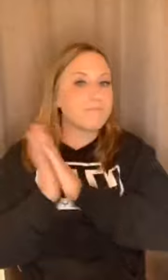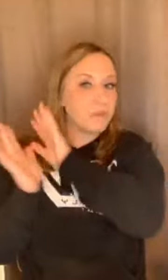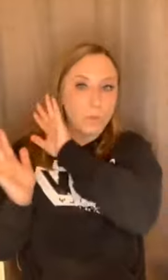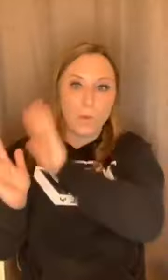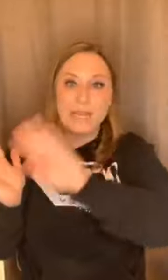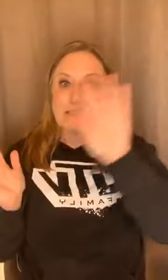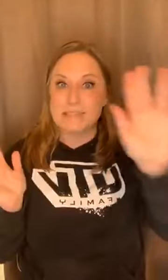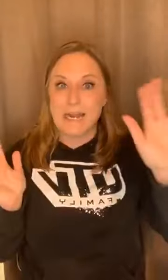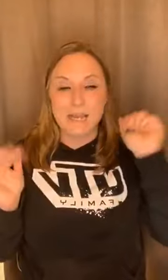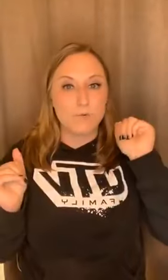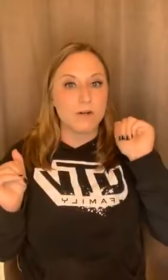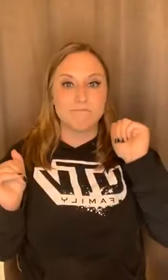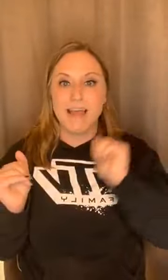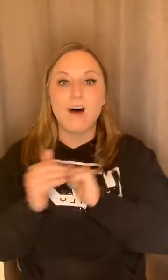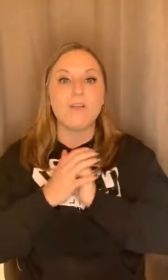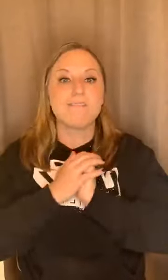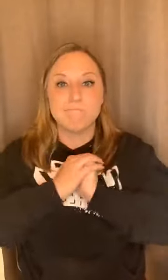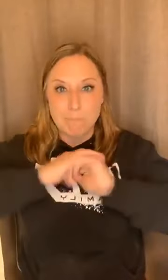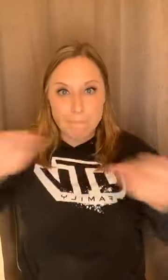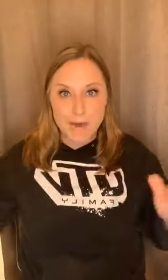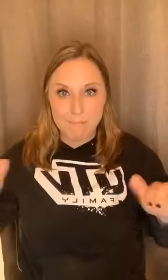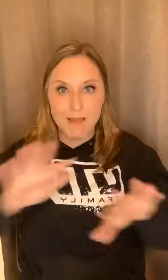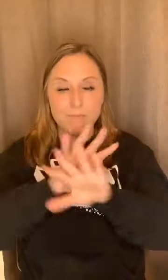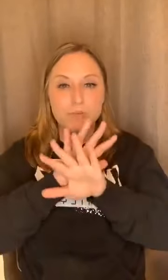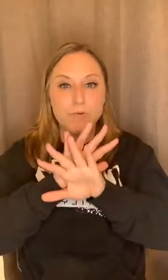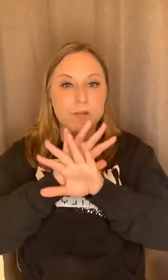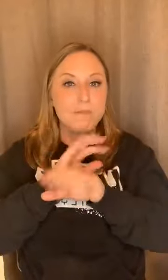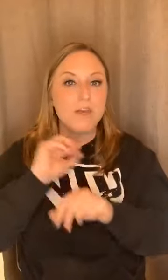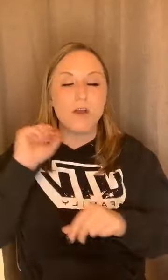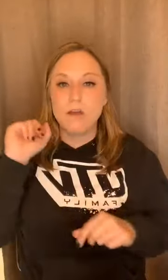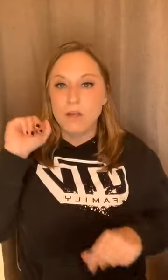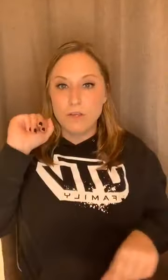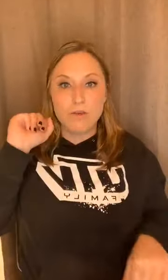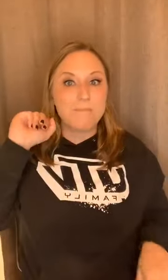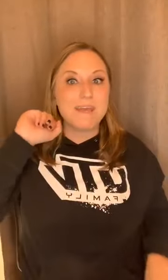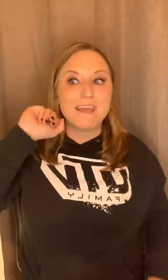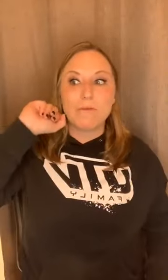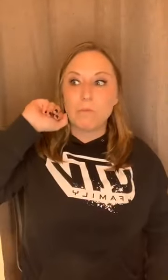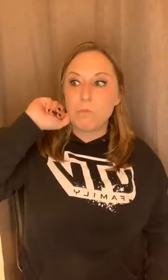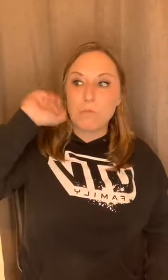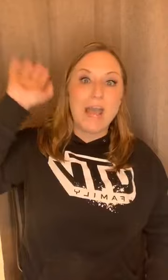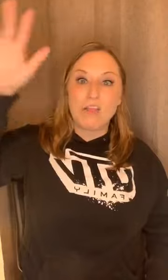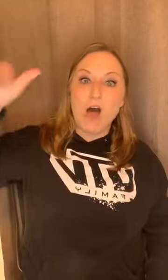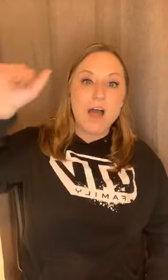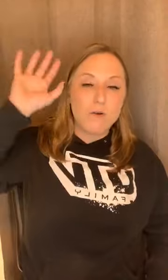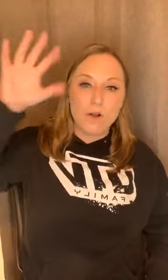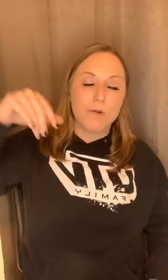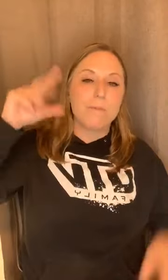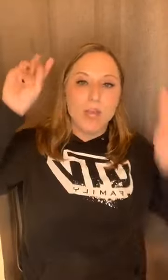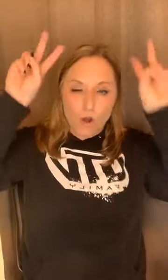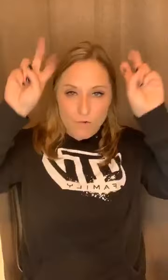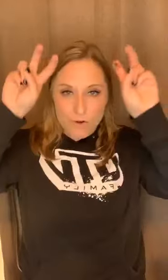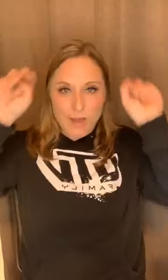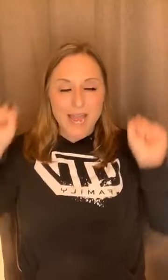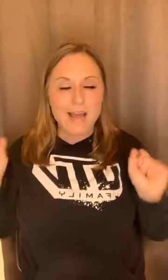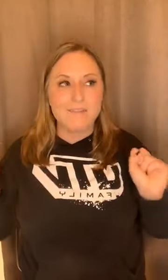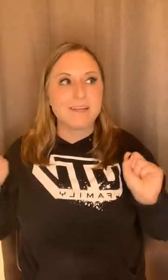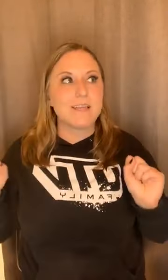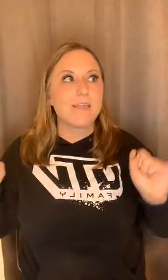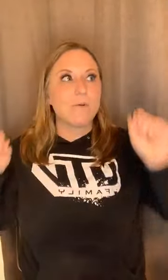Weight does not equal health. Bottom line. You could be, you can be way a lot or, or be overweight. I don't like saying that word